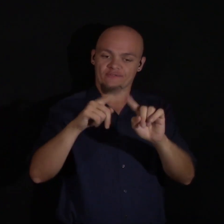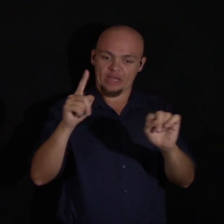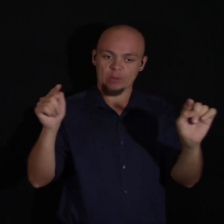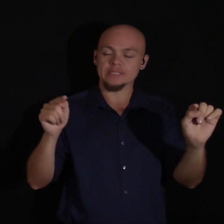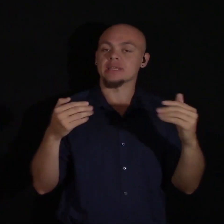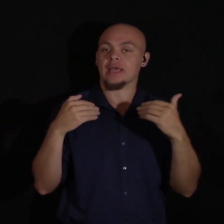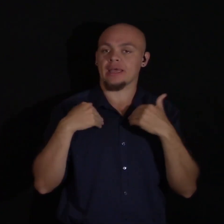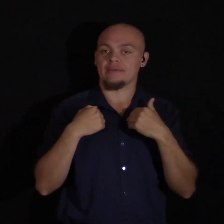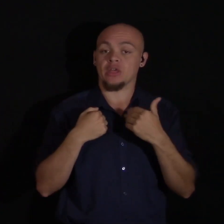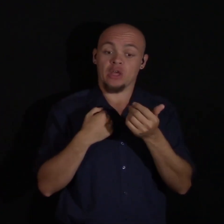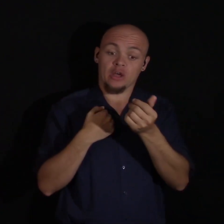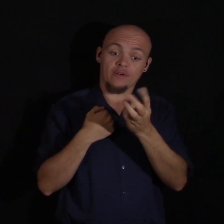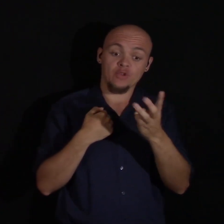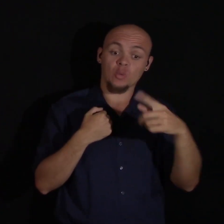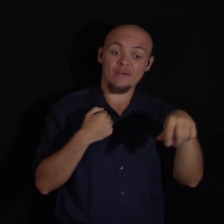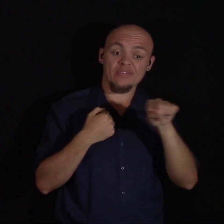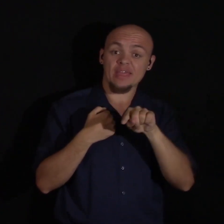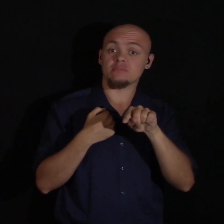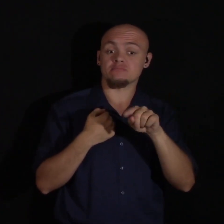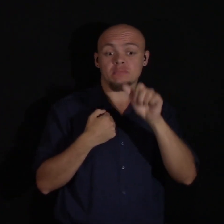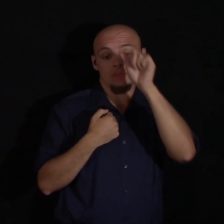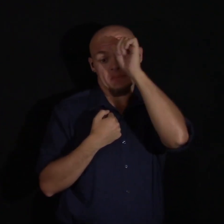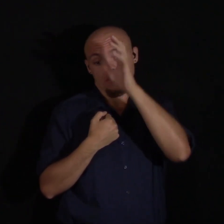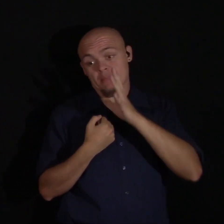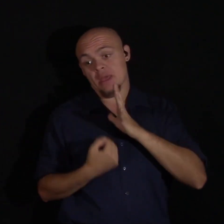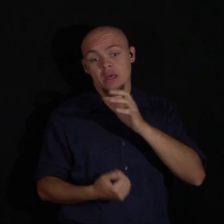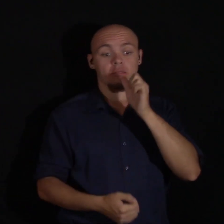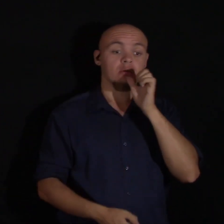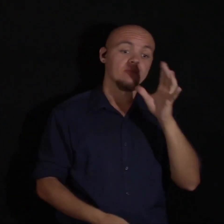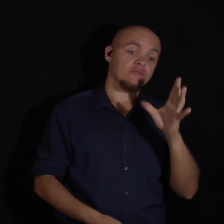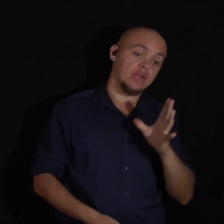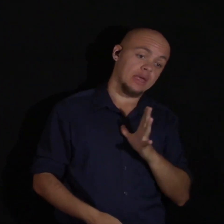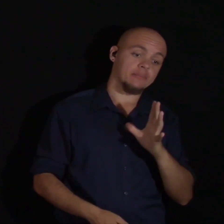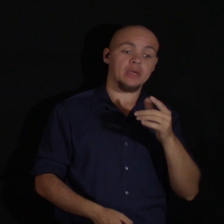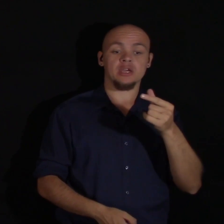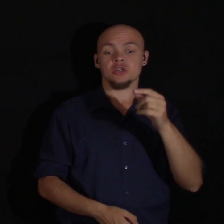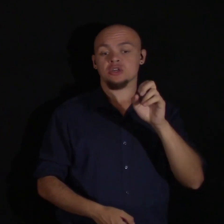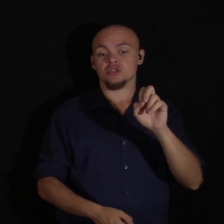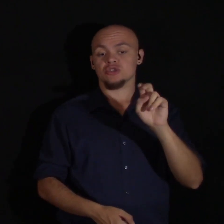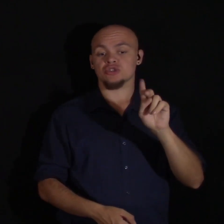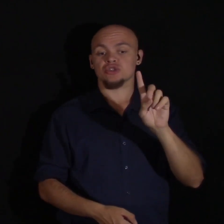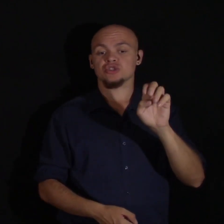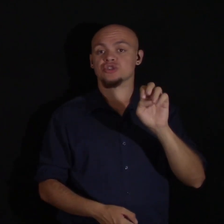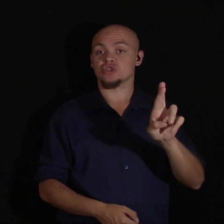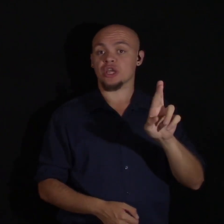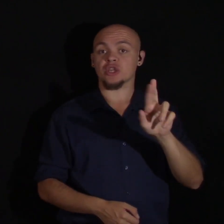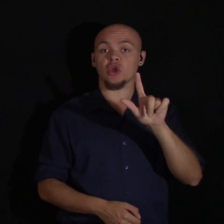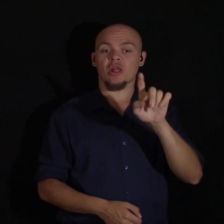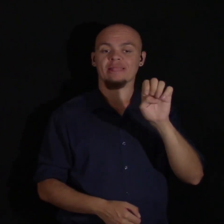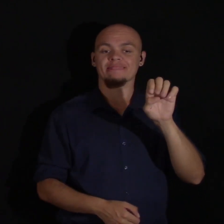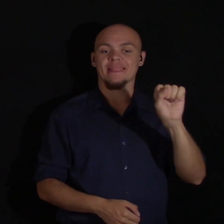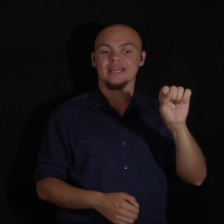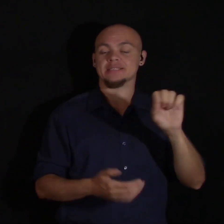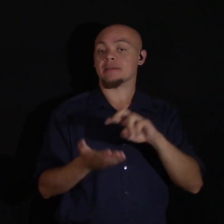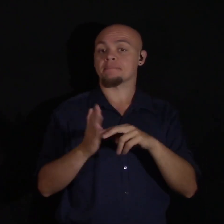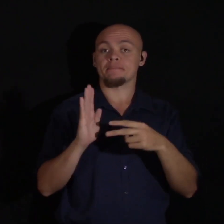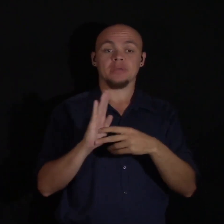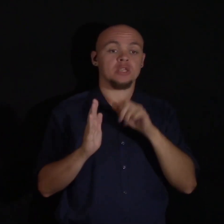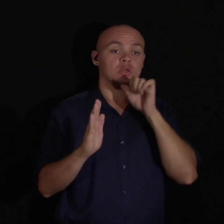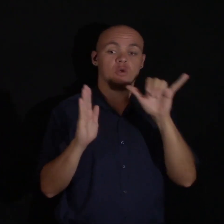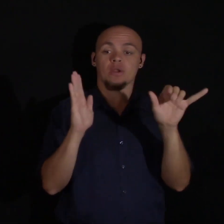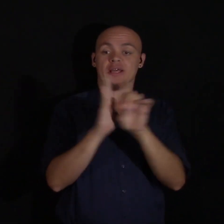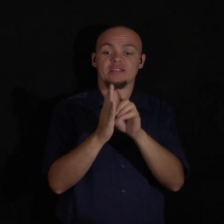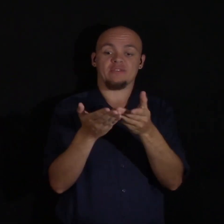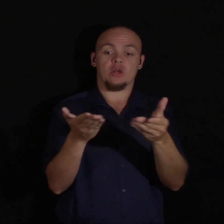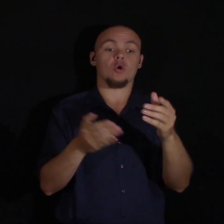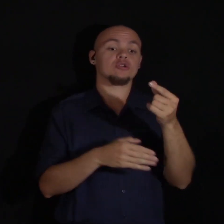A couple of them. Male. Female. Genderless. is where you don't identify as any gender. Or